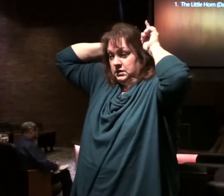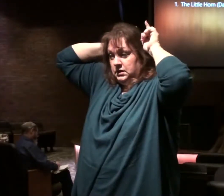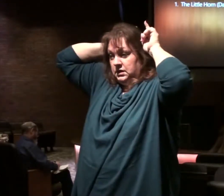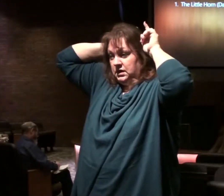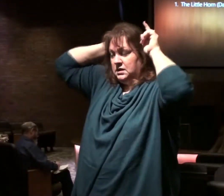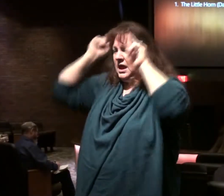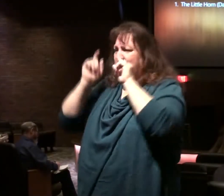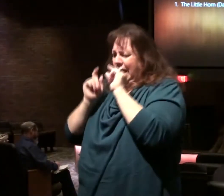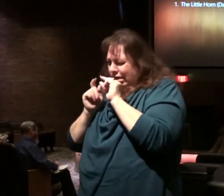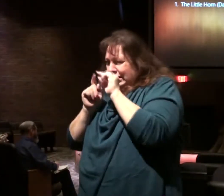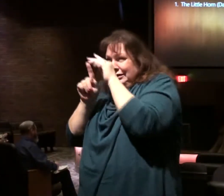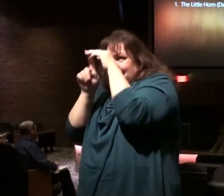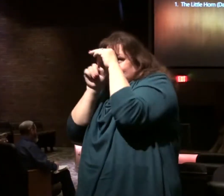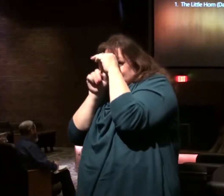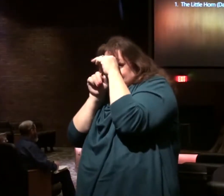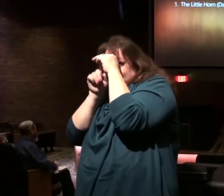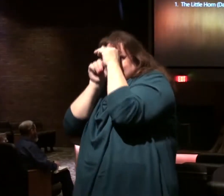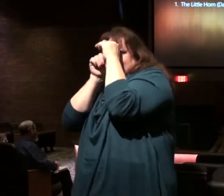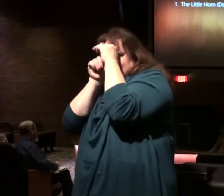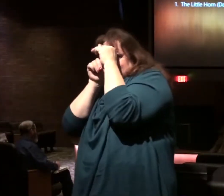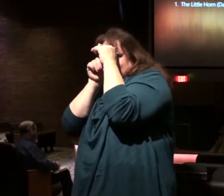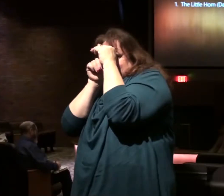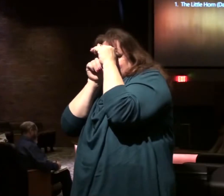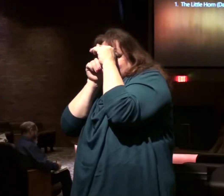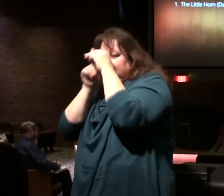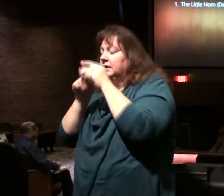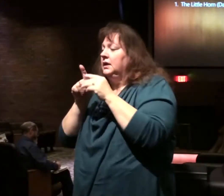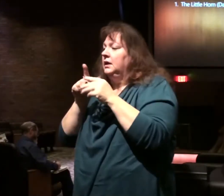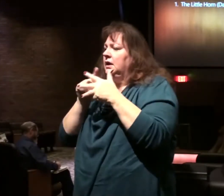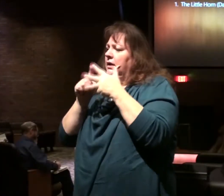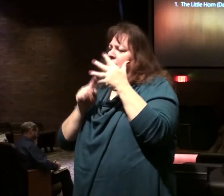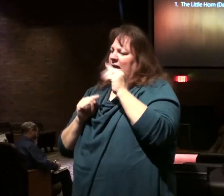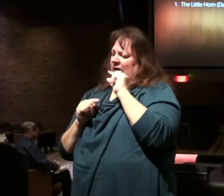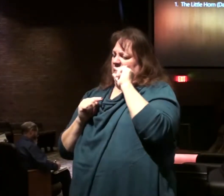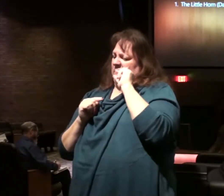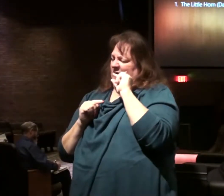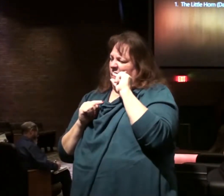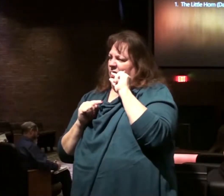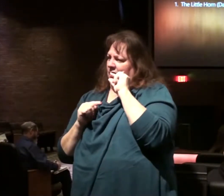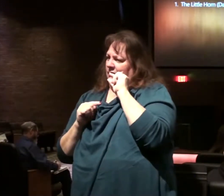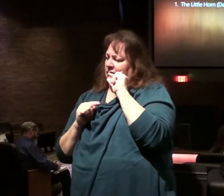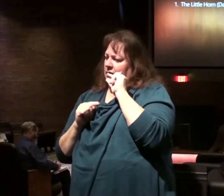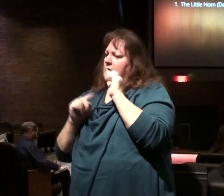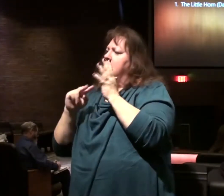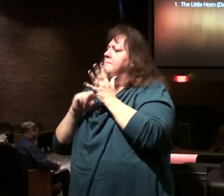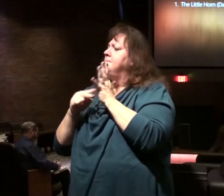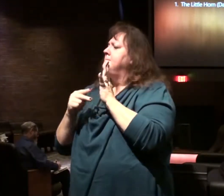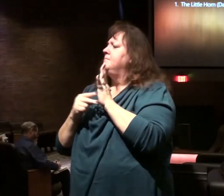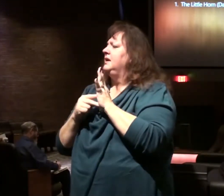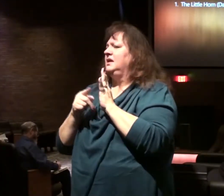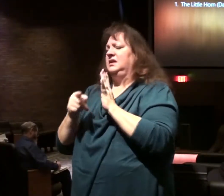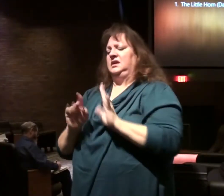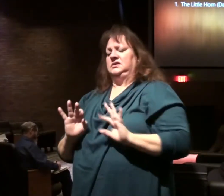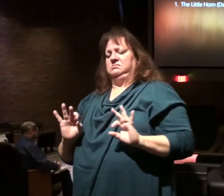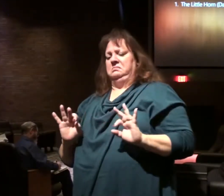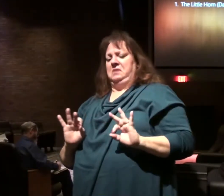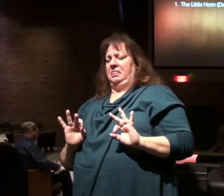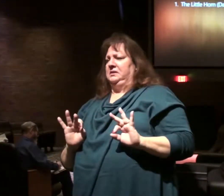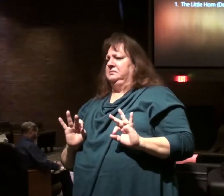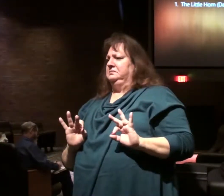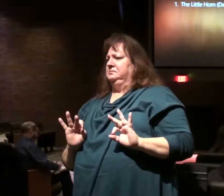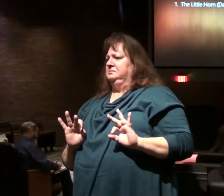another one. A little one came up among them. And being a little one indicates his insignificance.